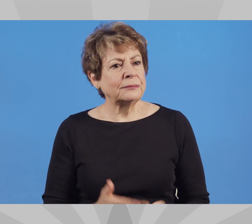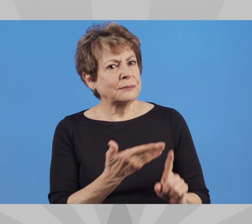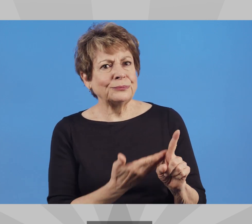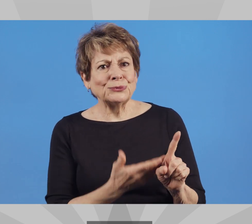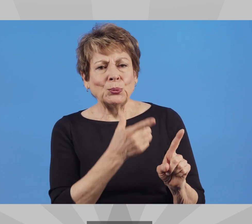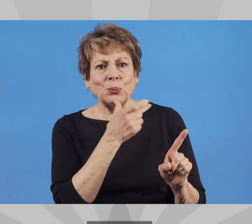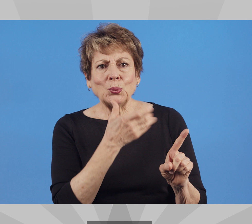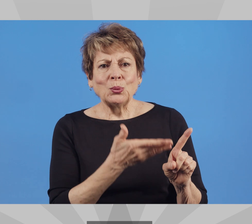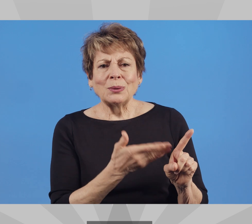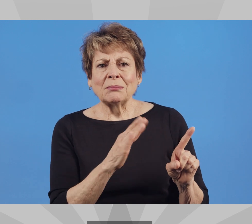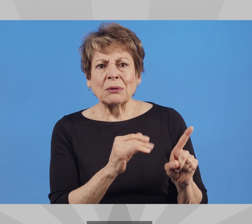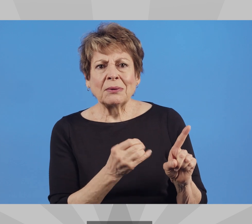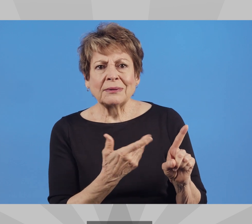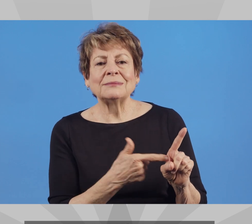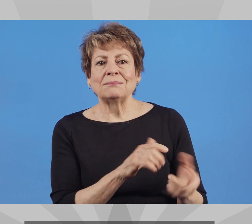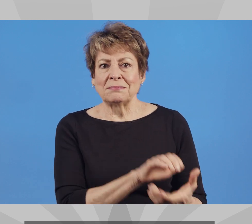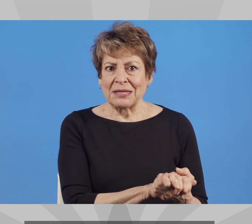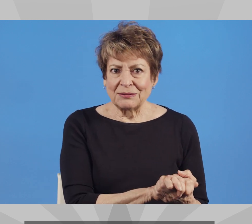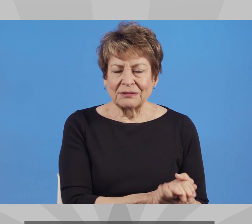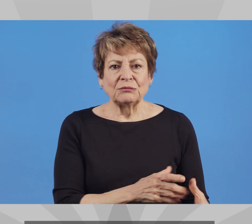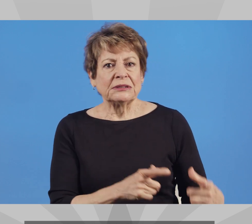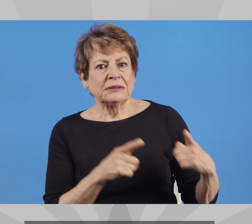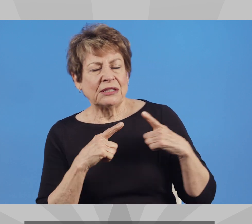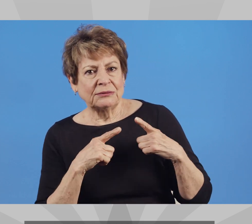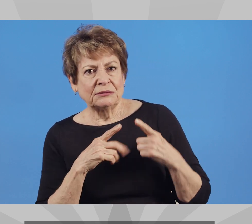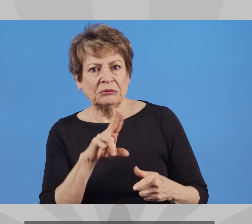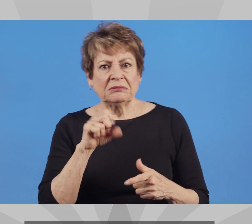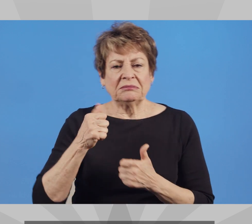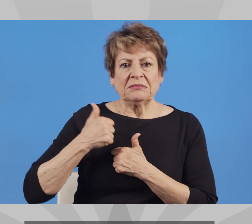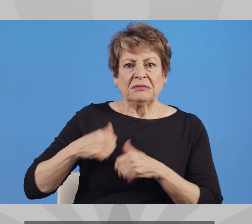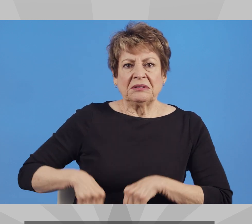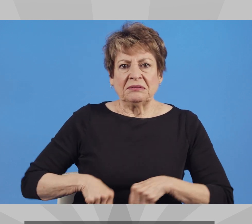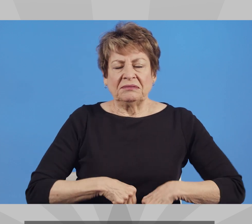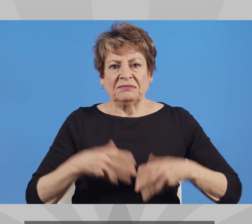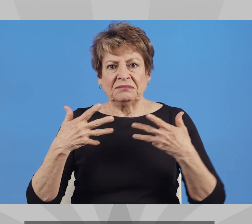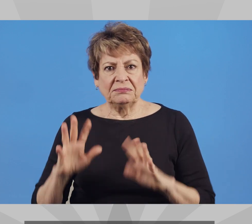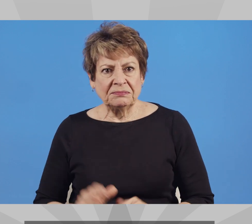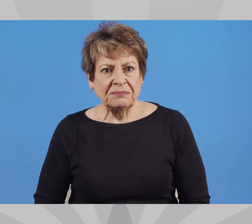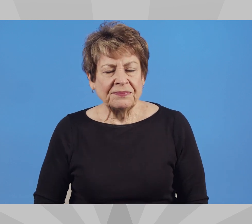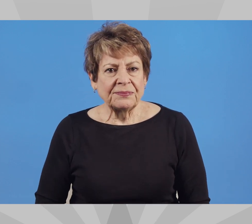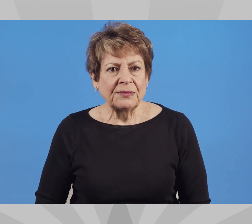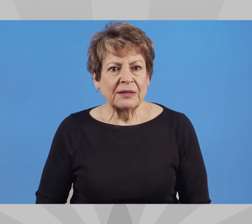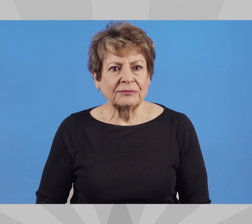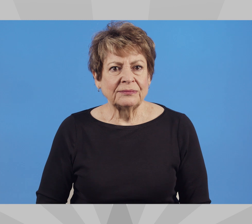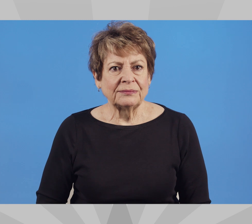Biography Married Retired U.S. Veteran